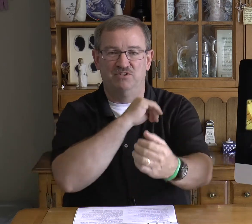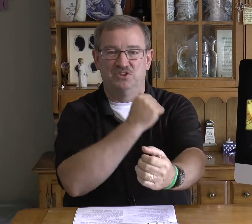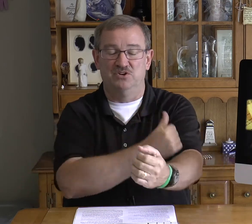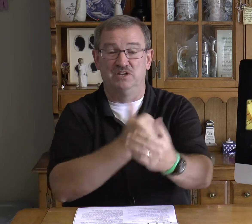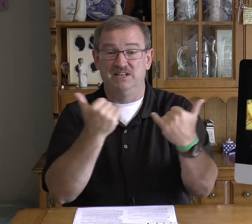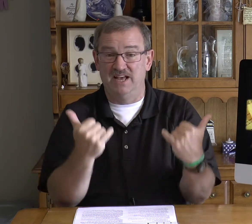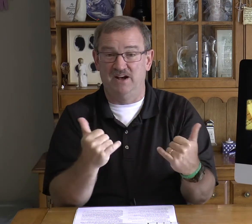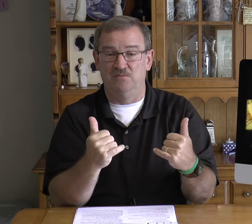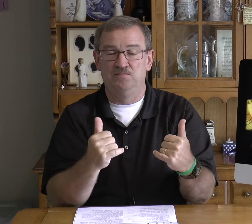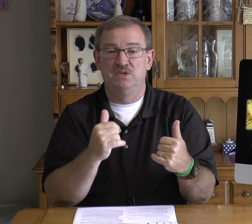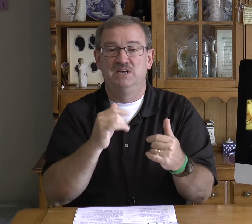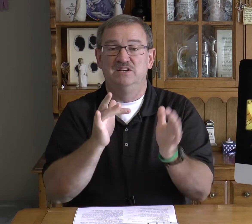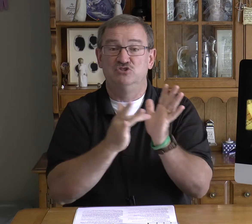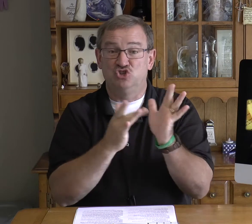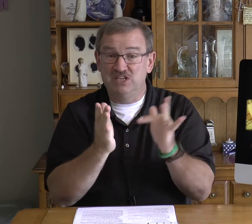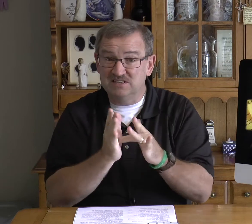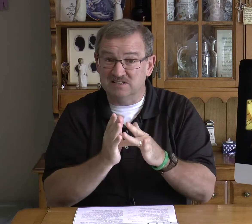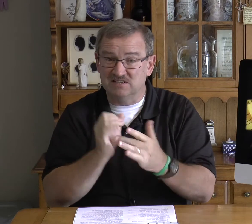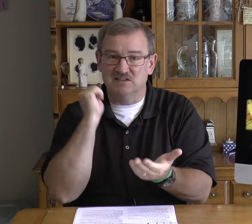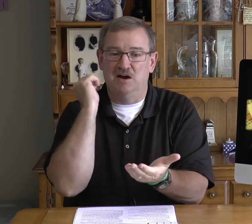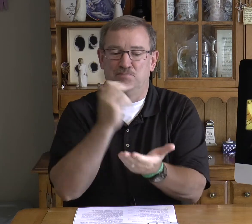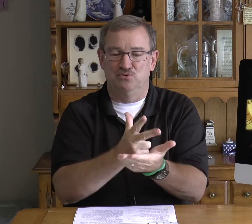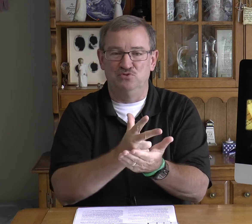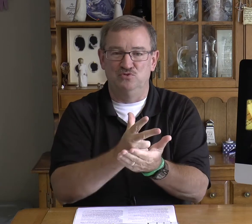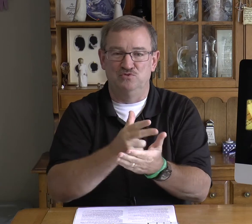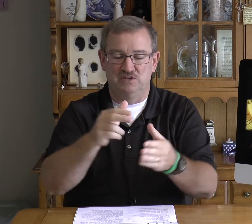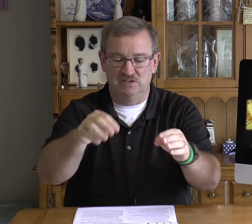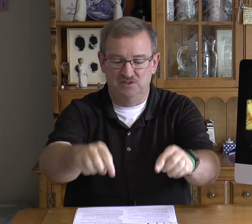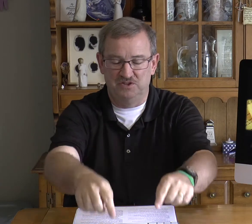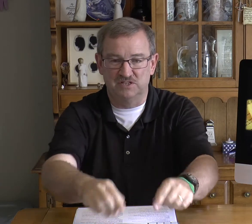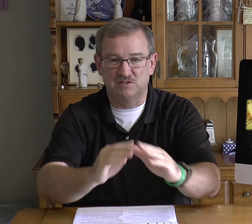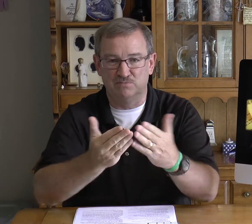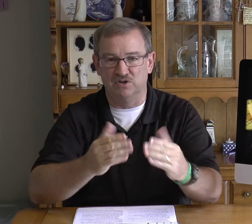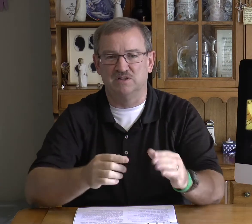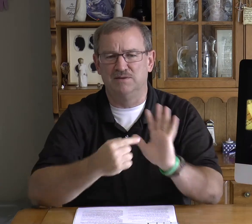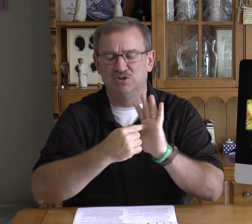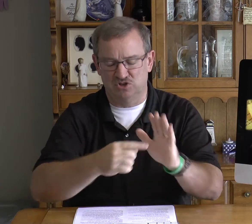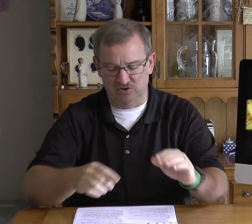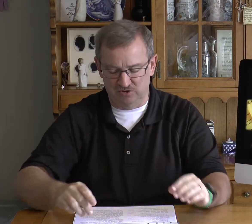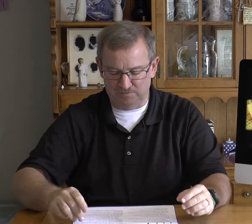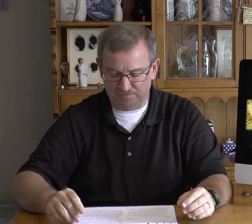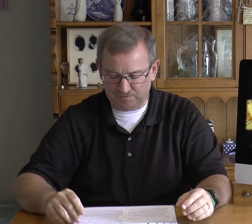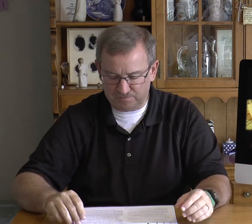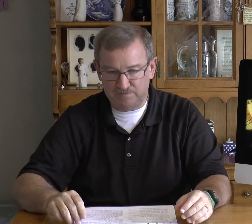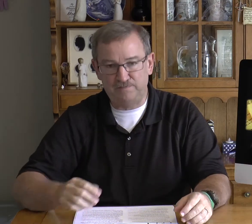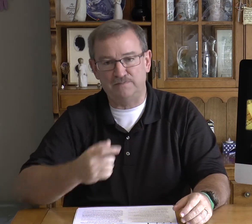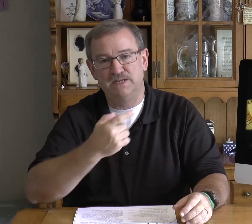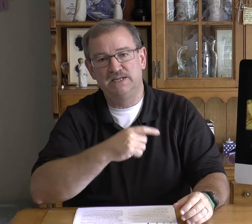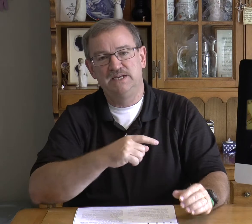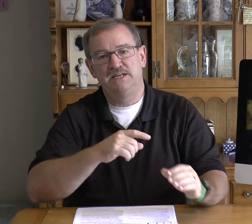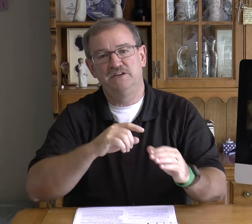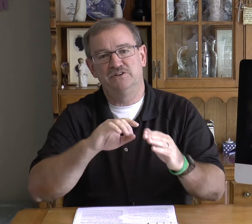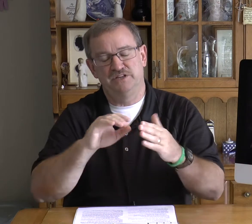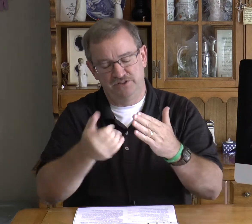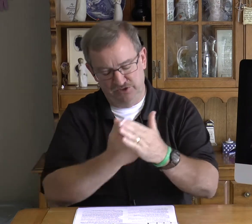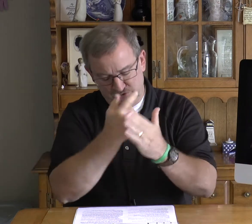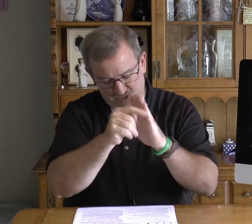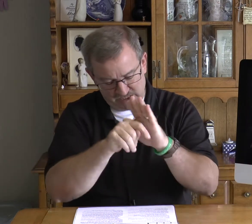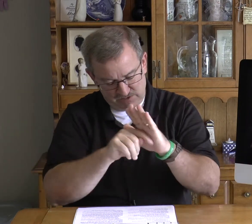authority now Jesus approved this book let me show you here in the New Testament